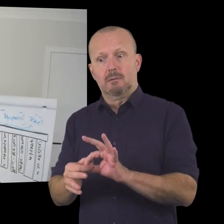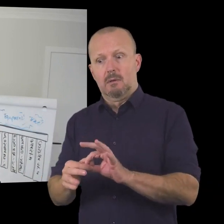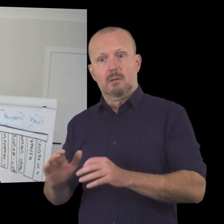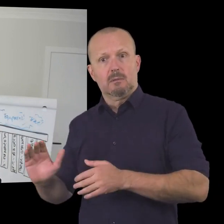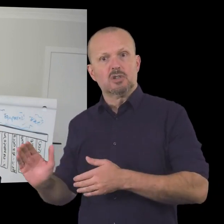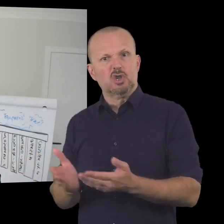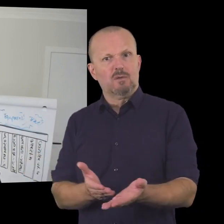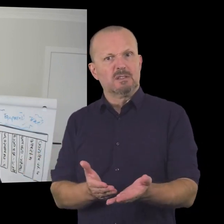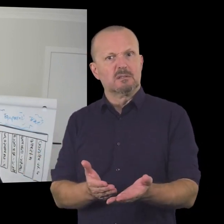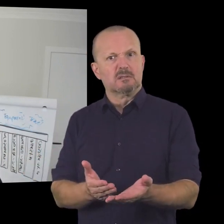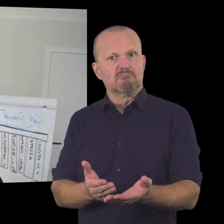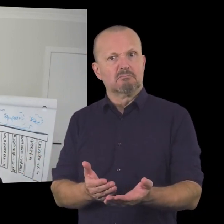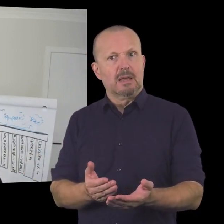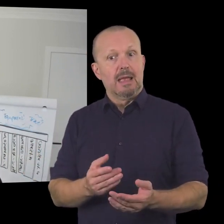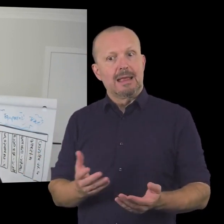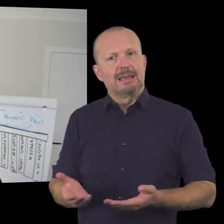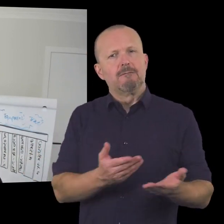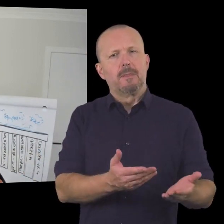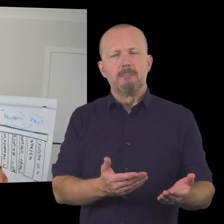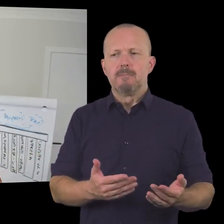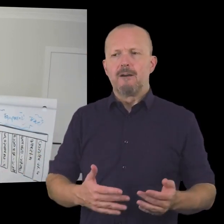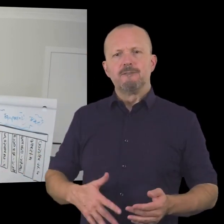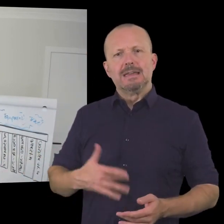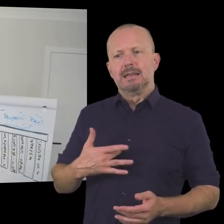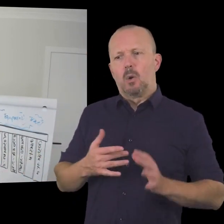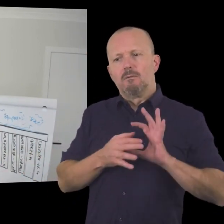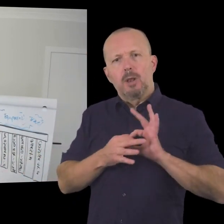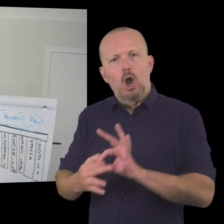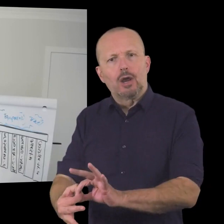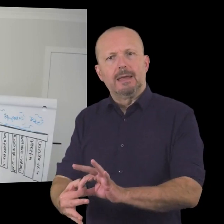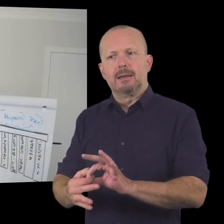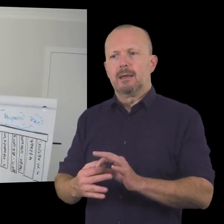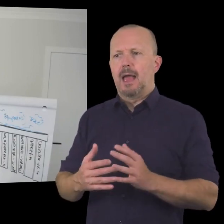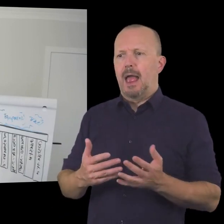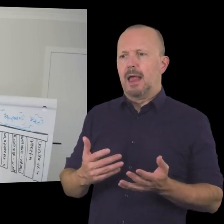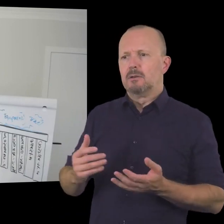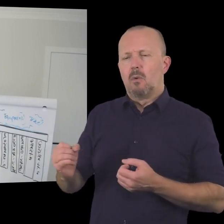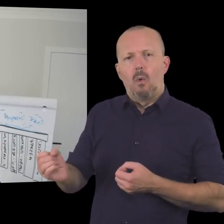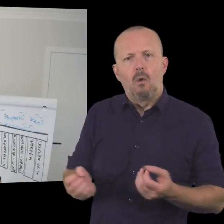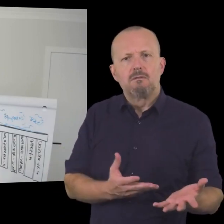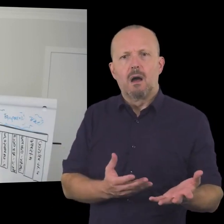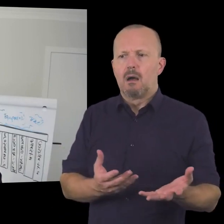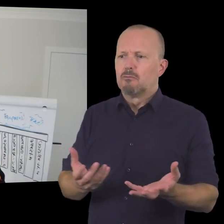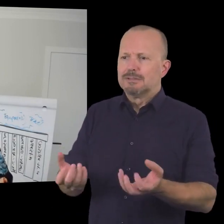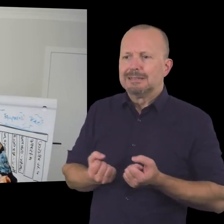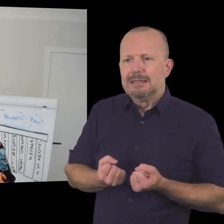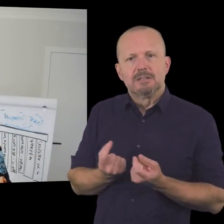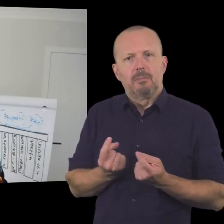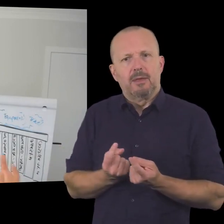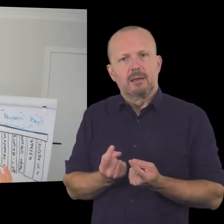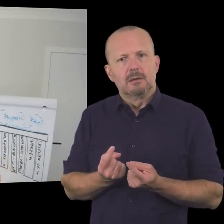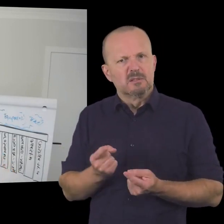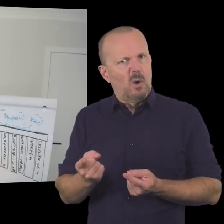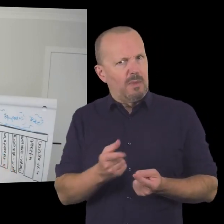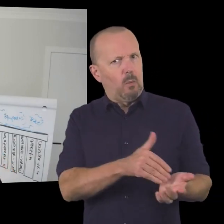offering and give them that sense of getting benefits from joining and getting that sense of belonging whilst